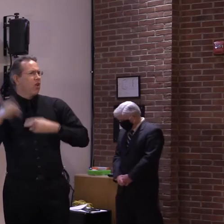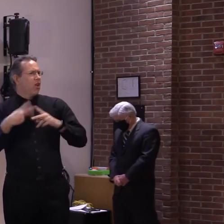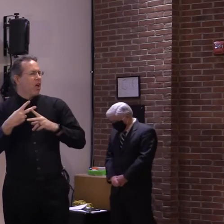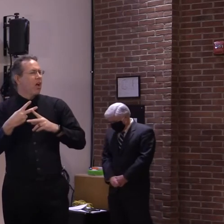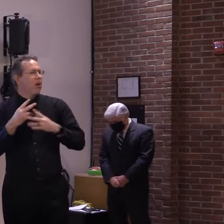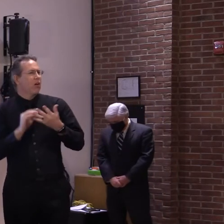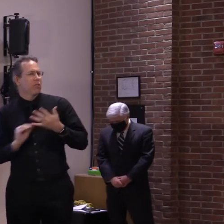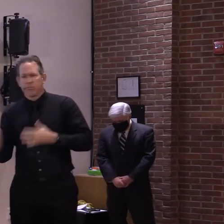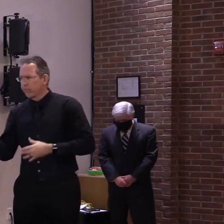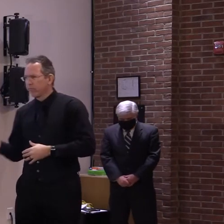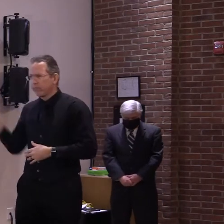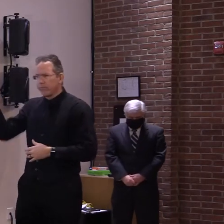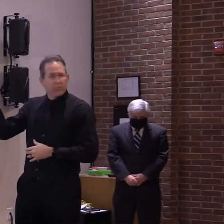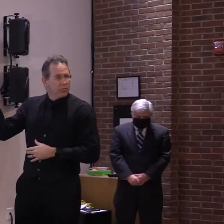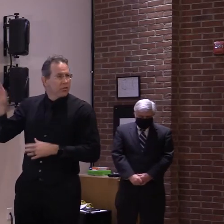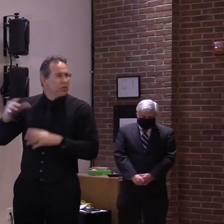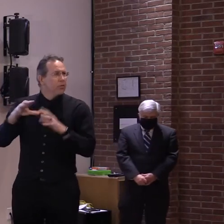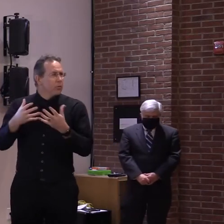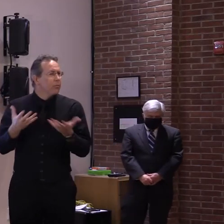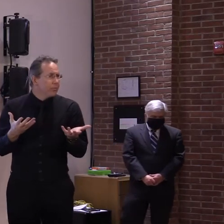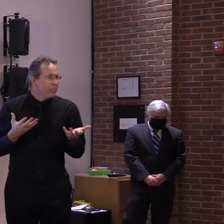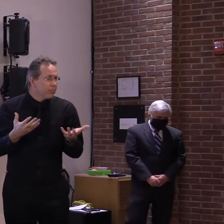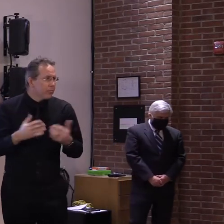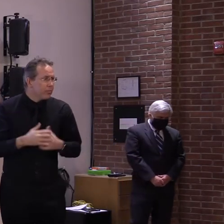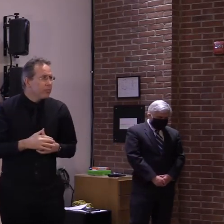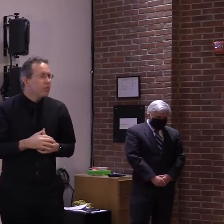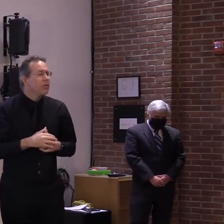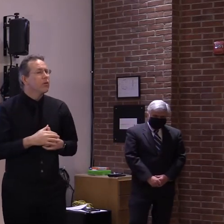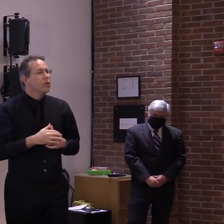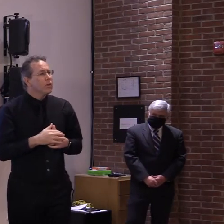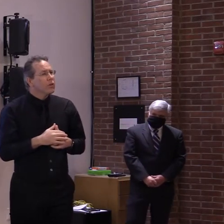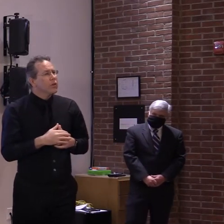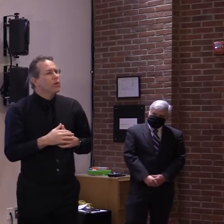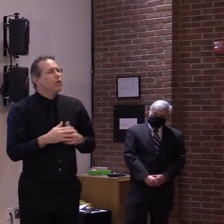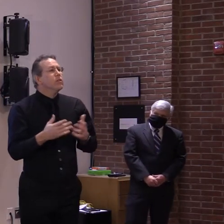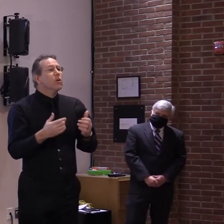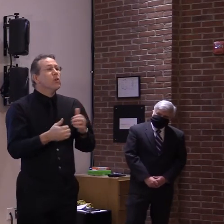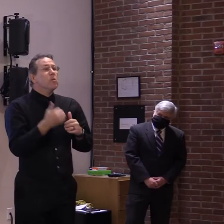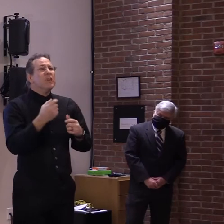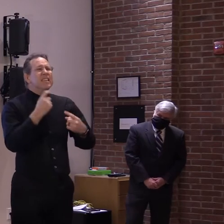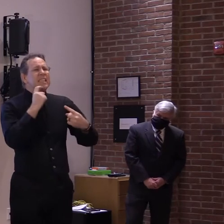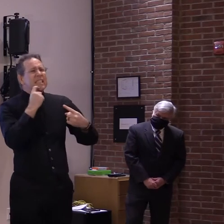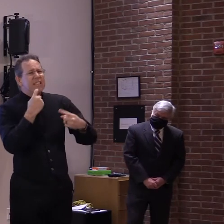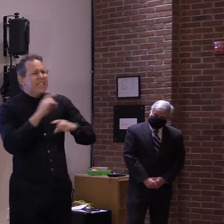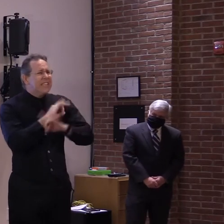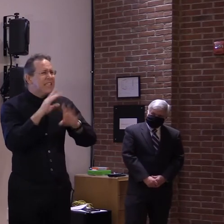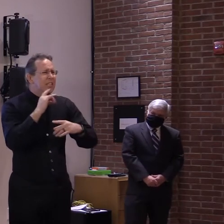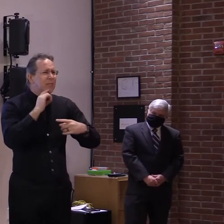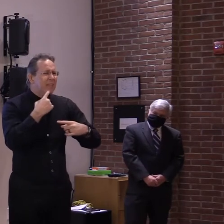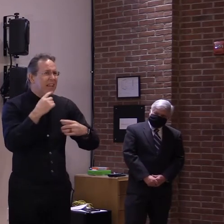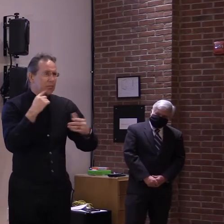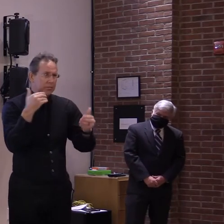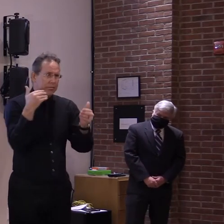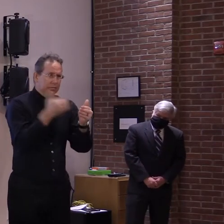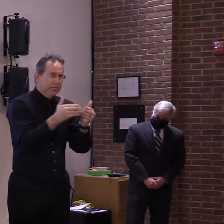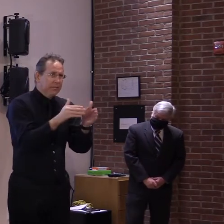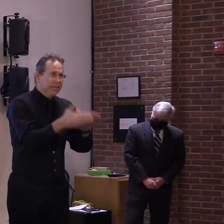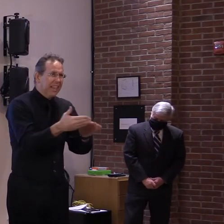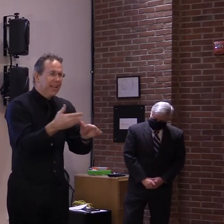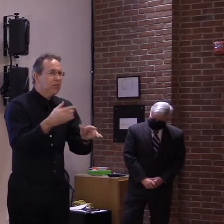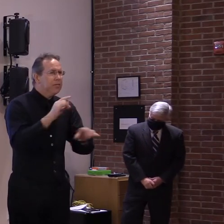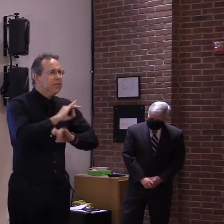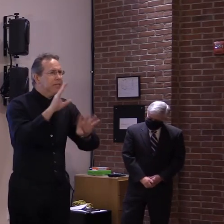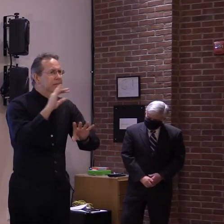So obviously the most serious consequence is death. No, no argument there. But other serious